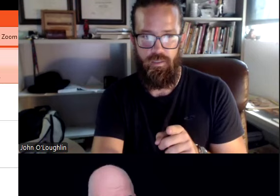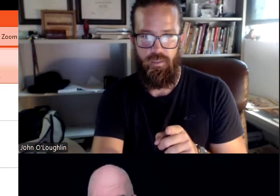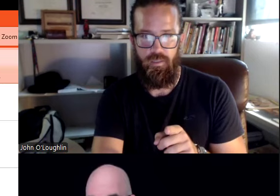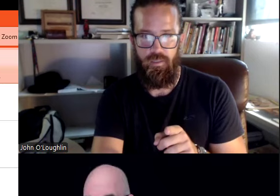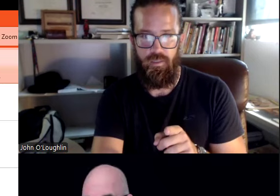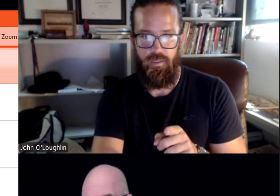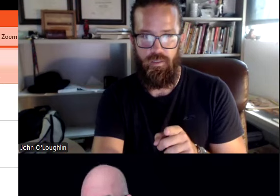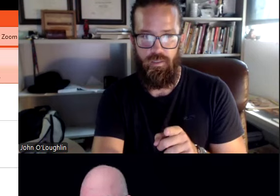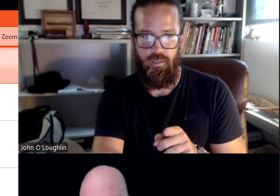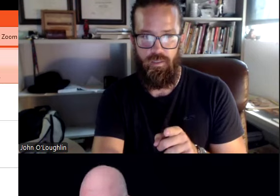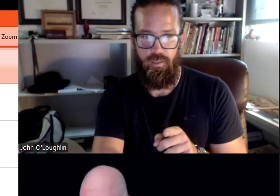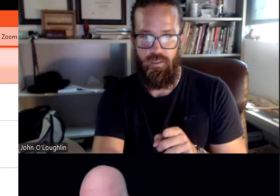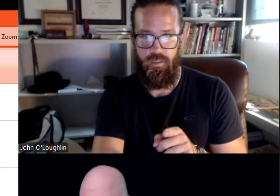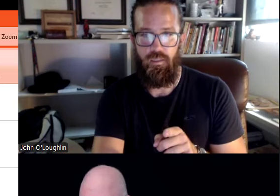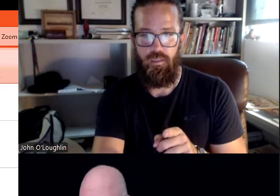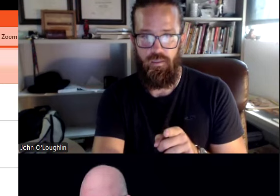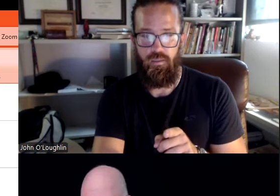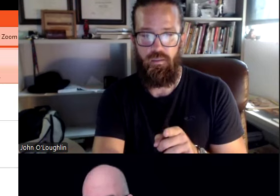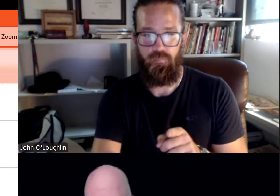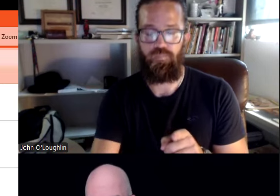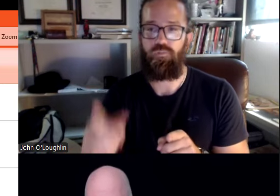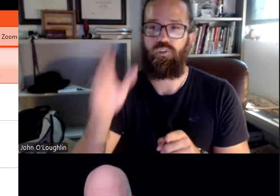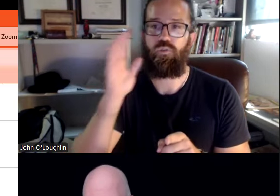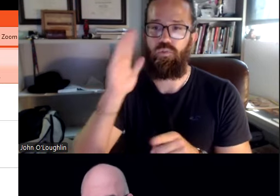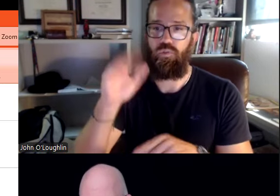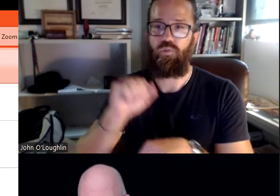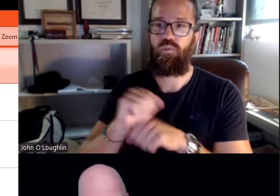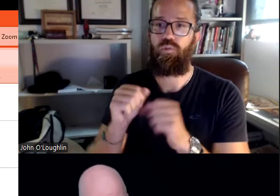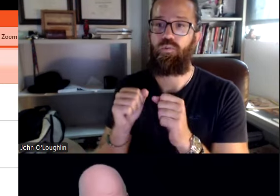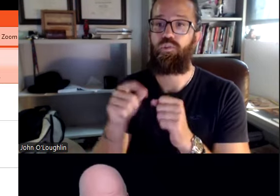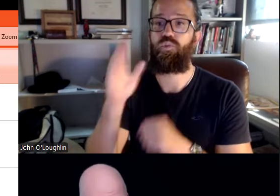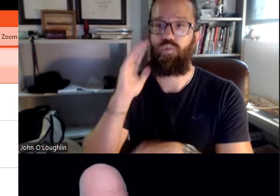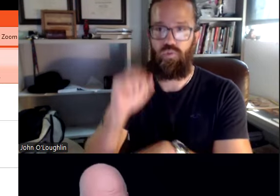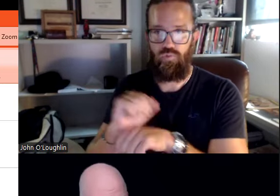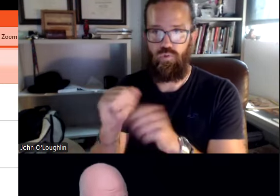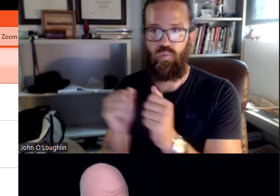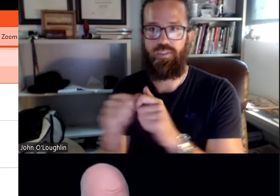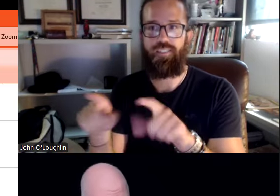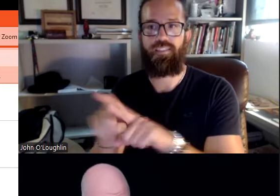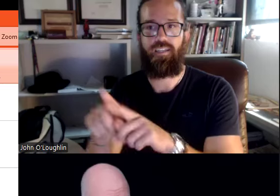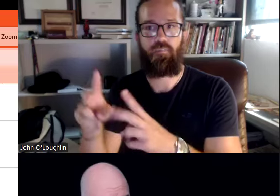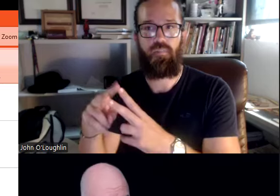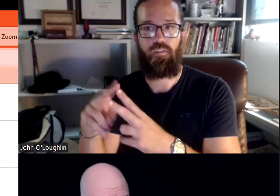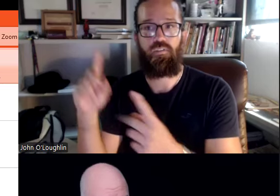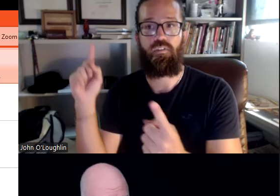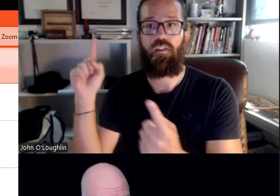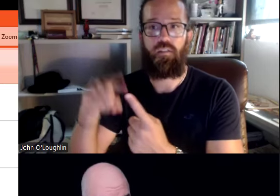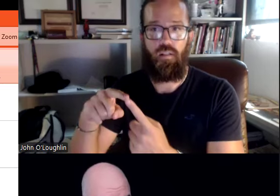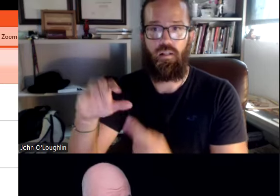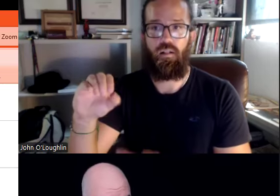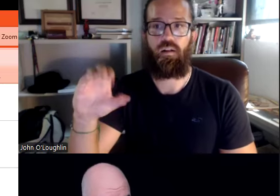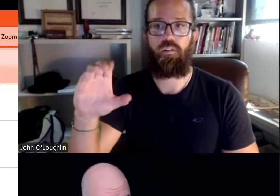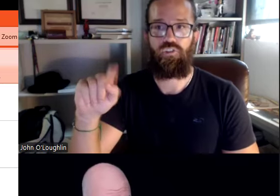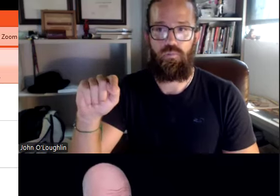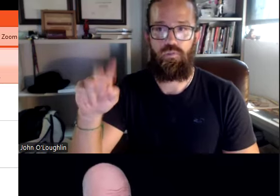And that's the assignment here to find your Zoom partner's assignments. As you see here, there's two of them. So, you'll be working with the